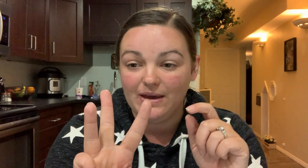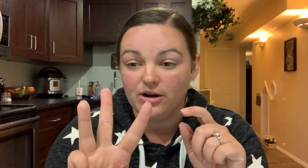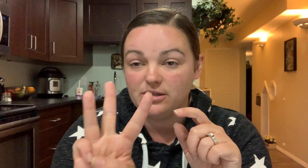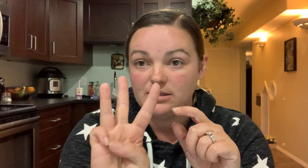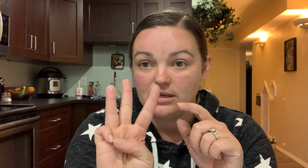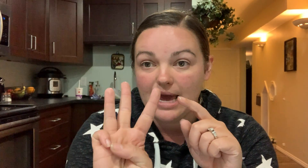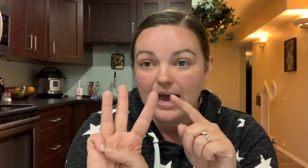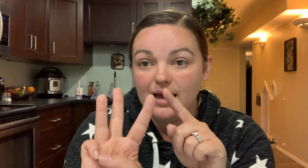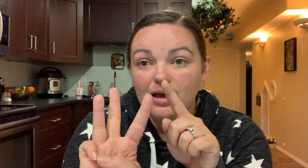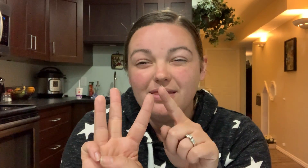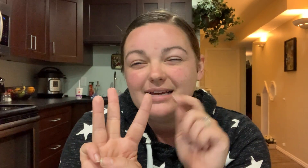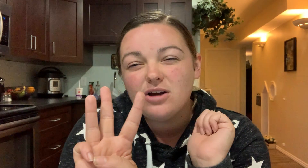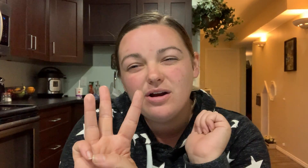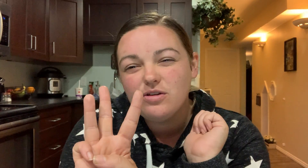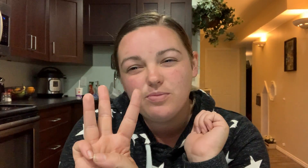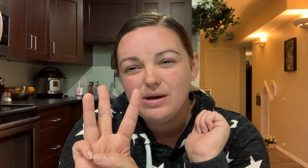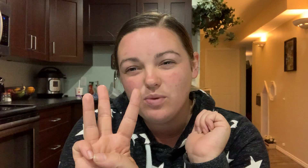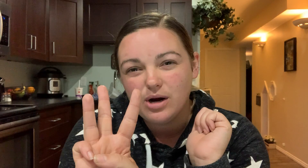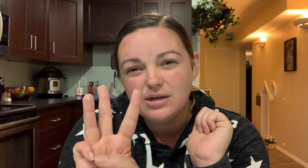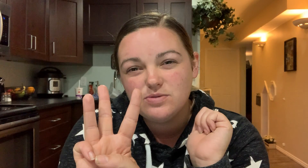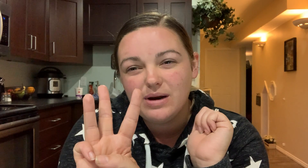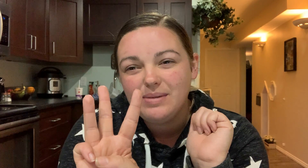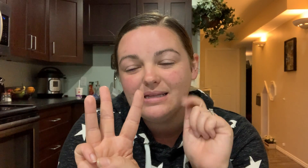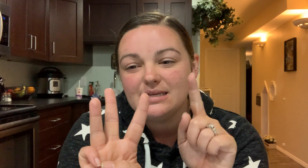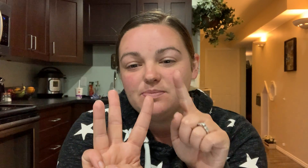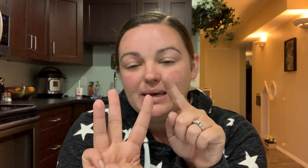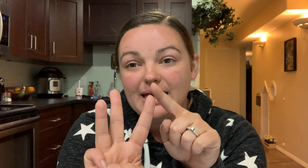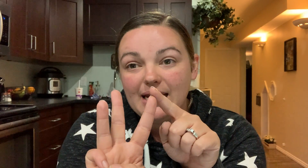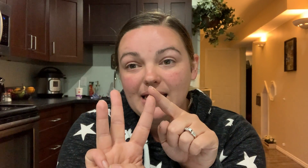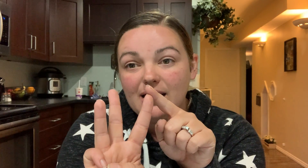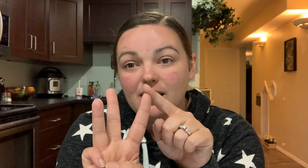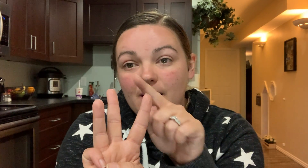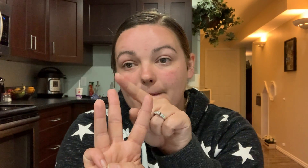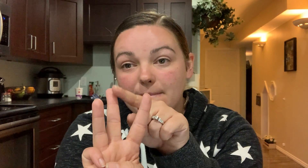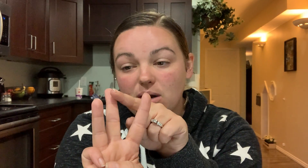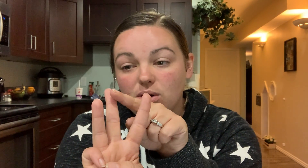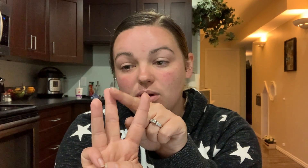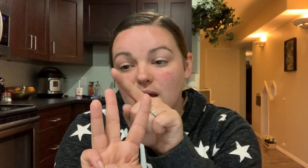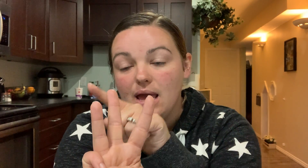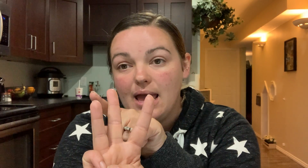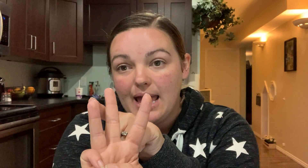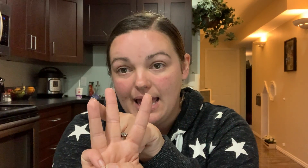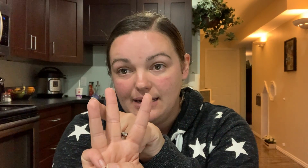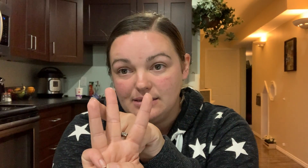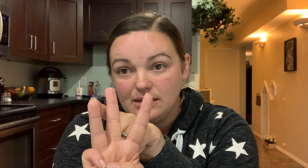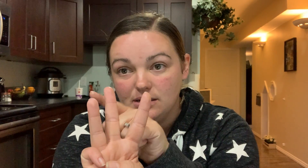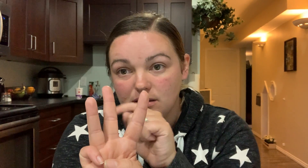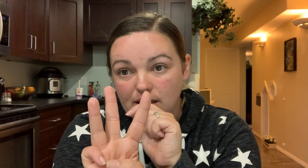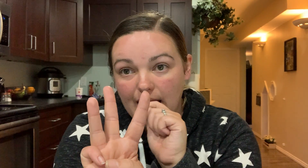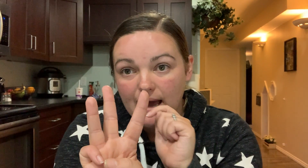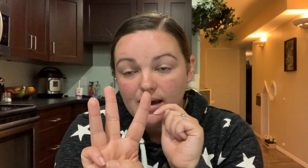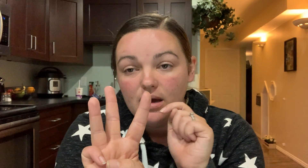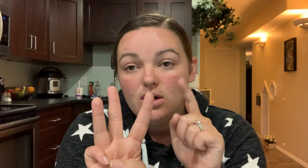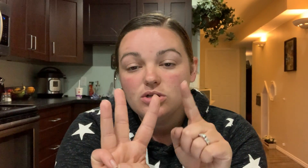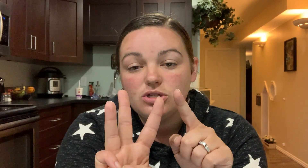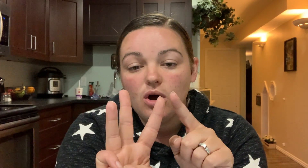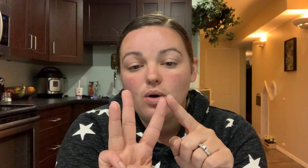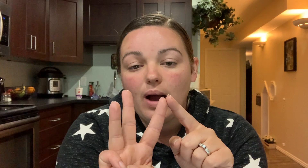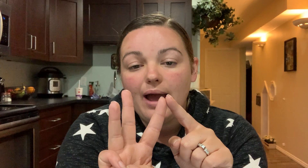fingers okay these aren't three words what it means is beginning middle and end okay so I